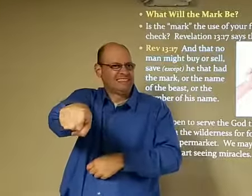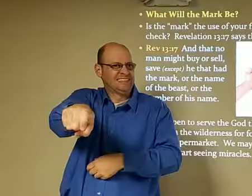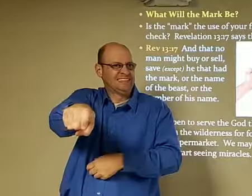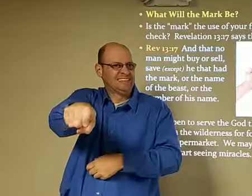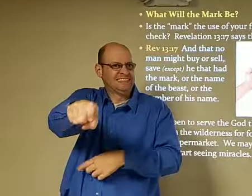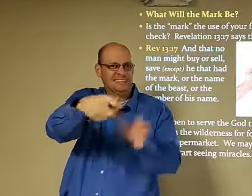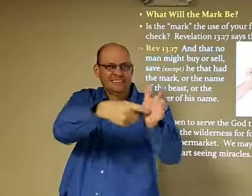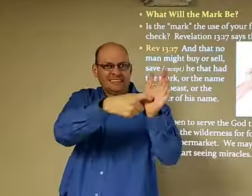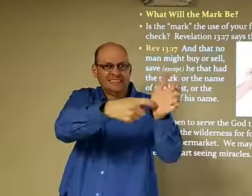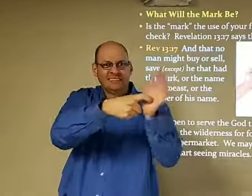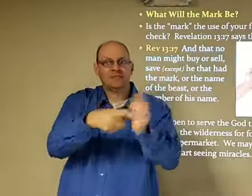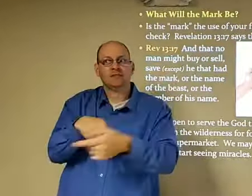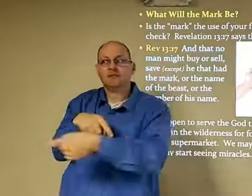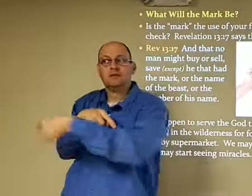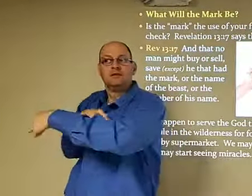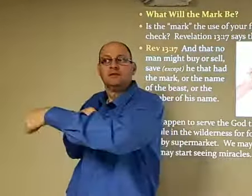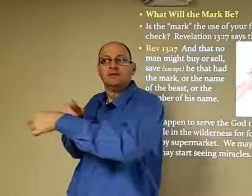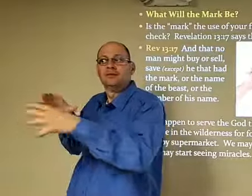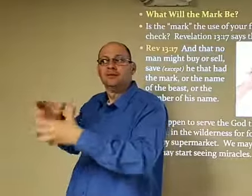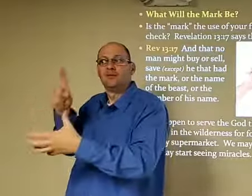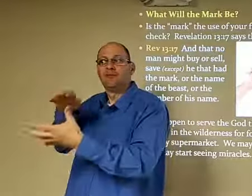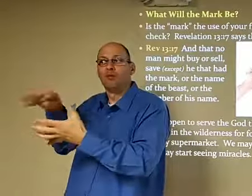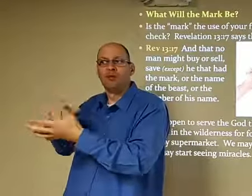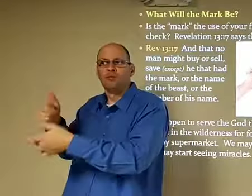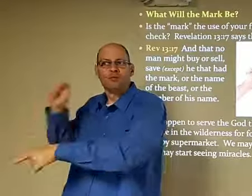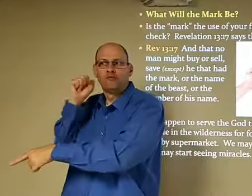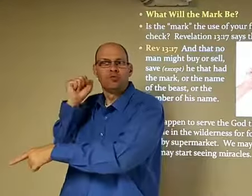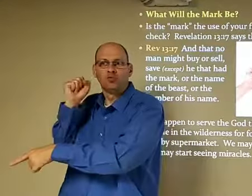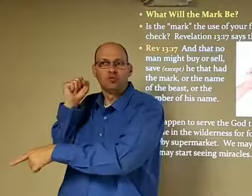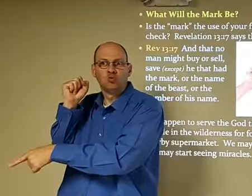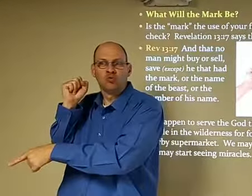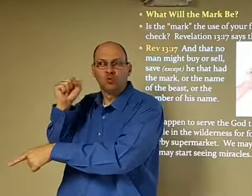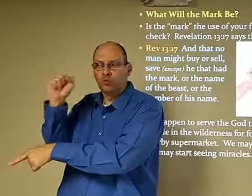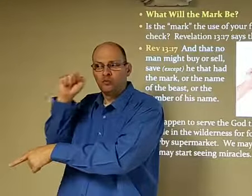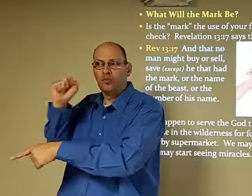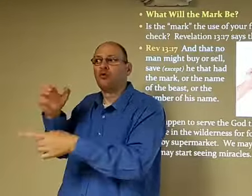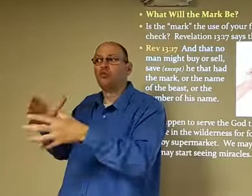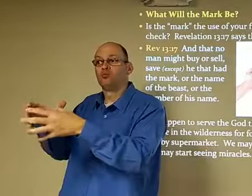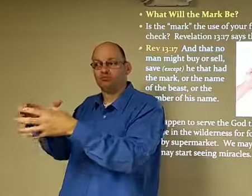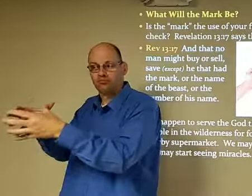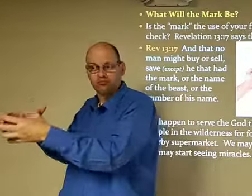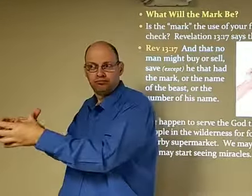to take the name anyone that he helps they're going to have to take the name the mark